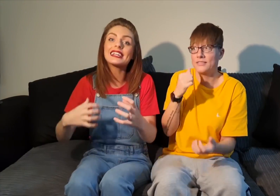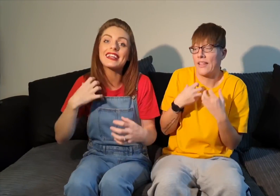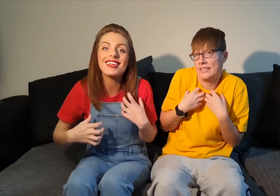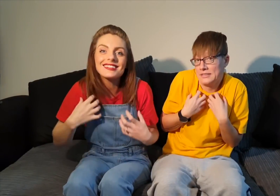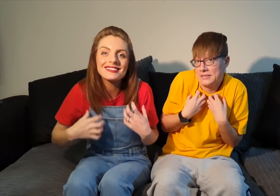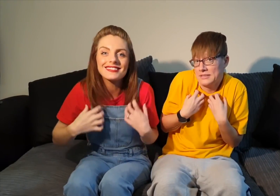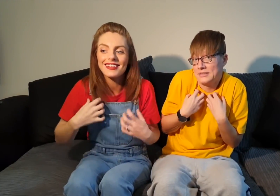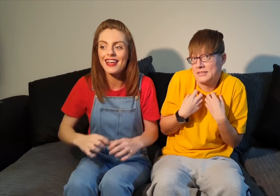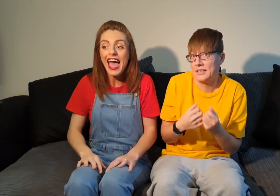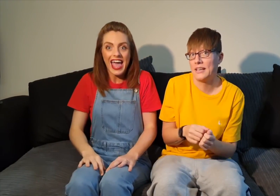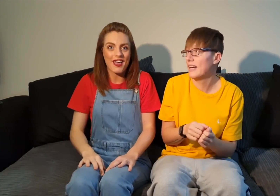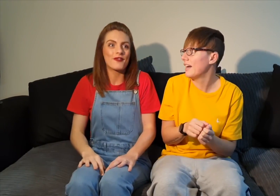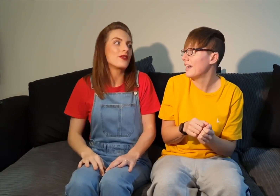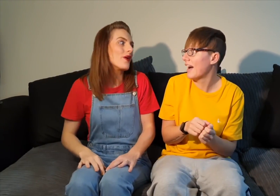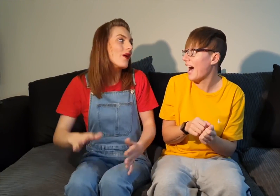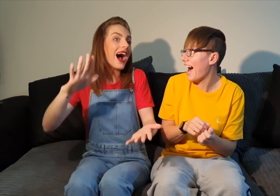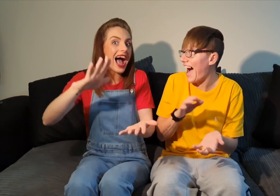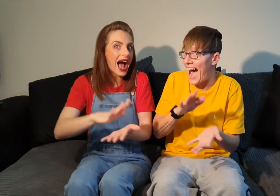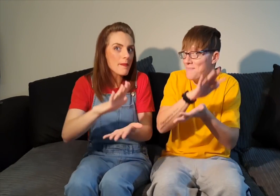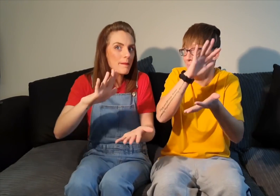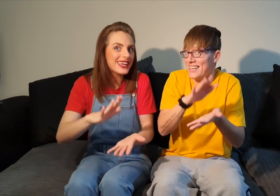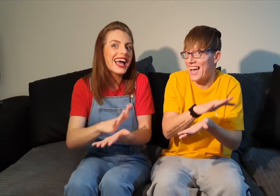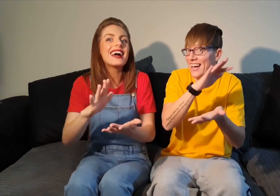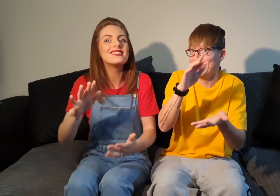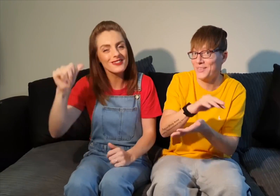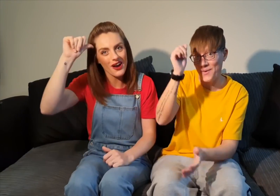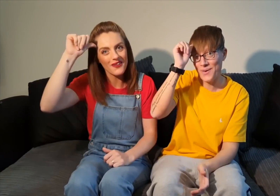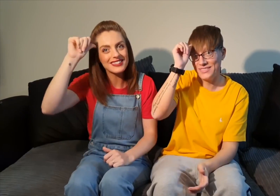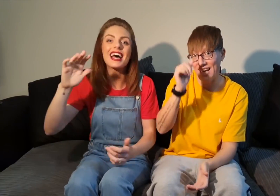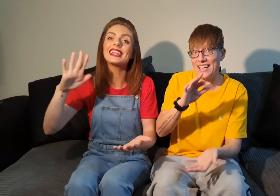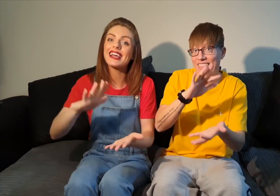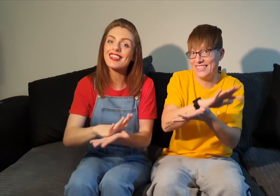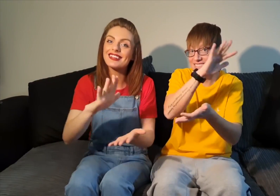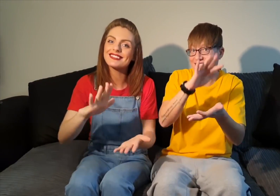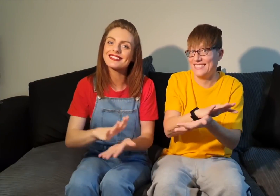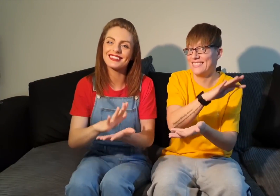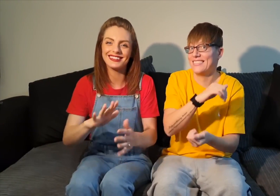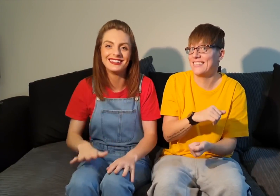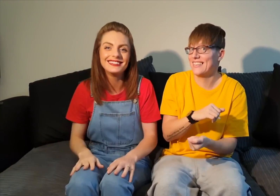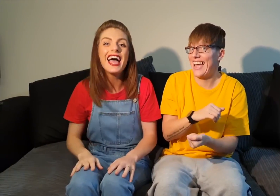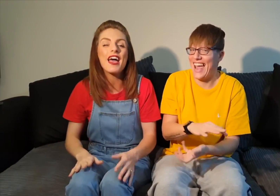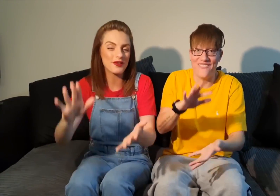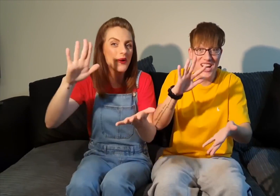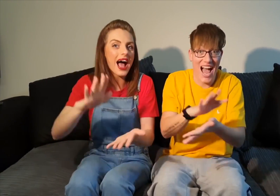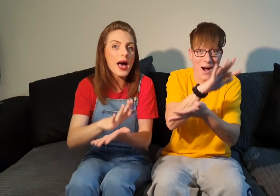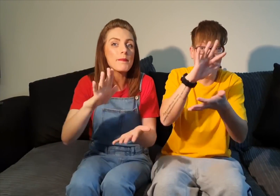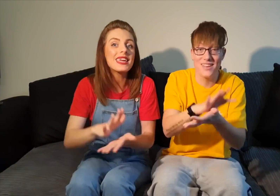like this. If you're happy and you know it sign like this if you're happy